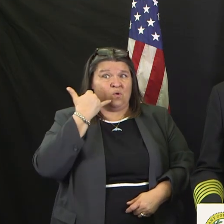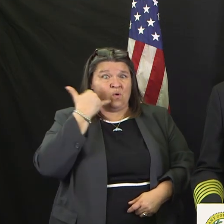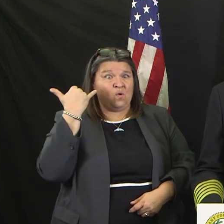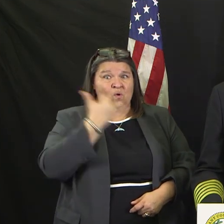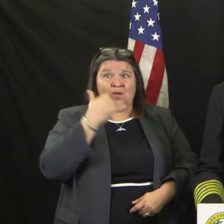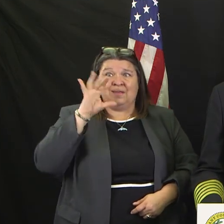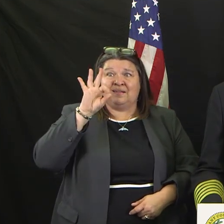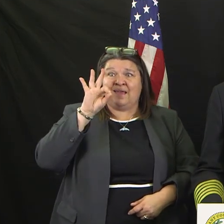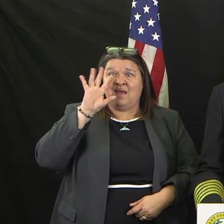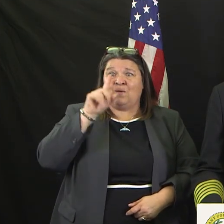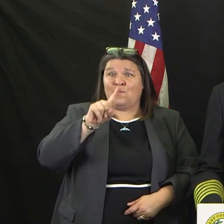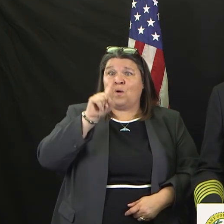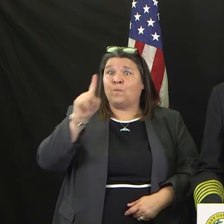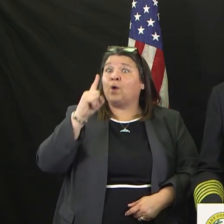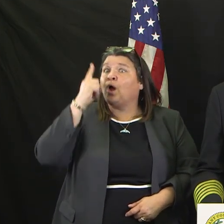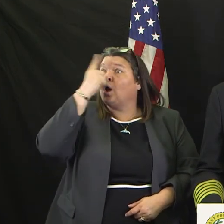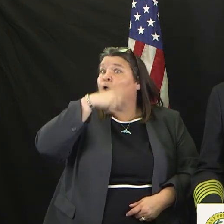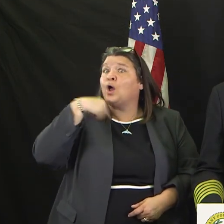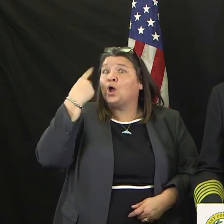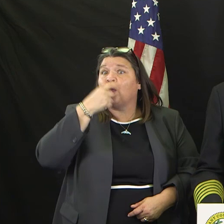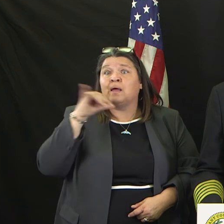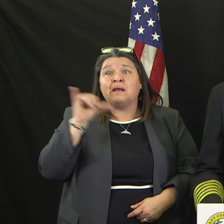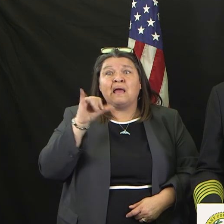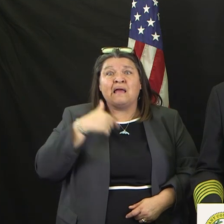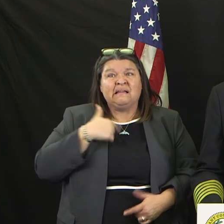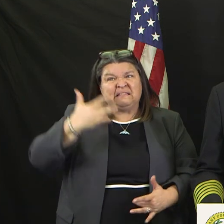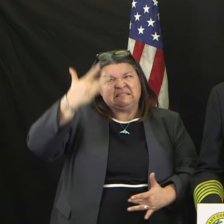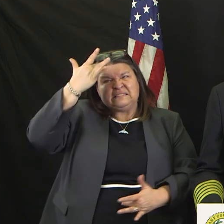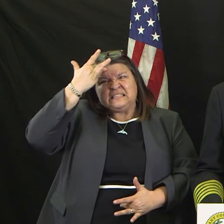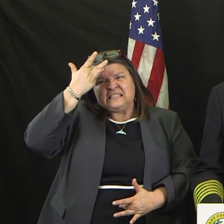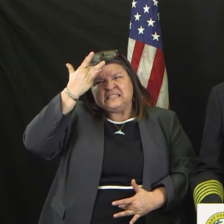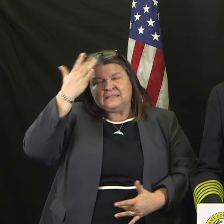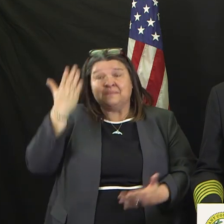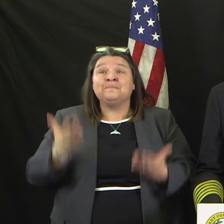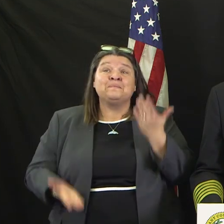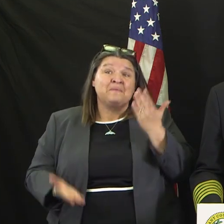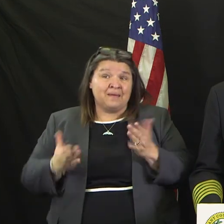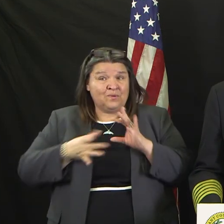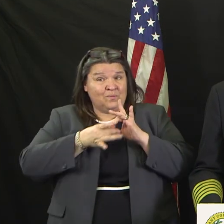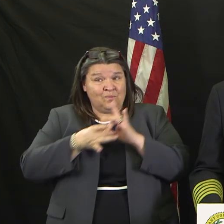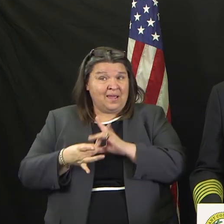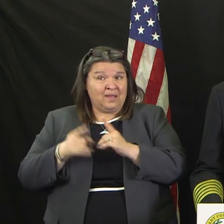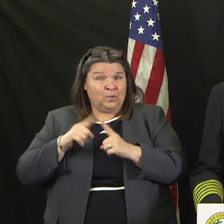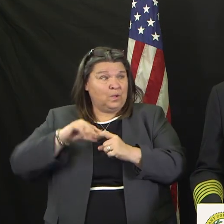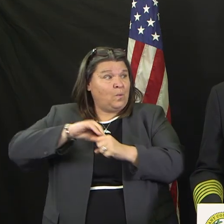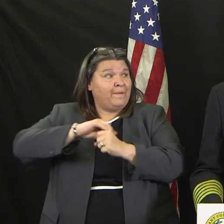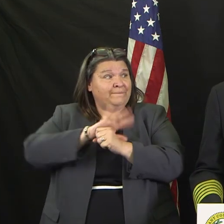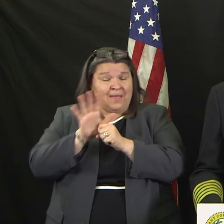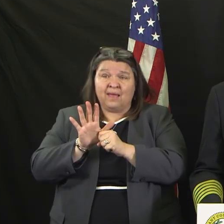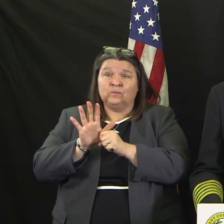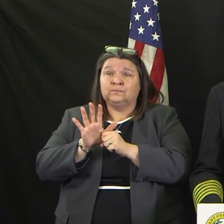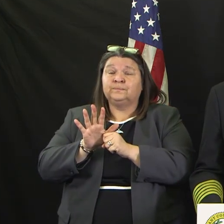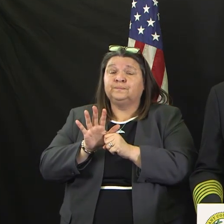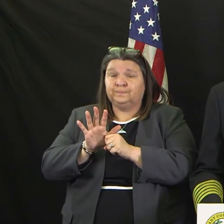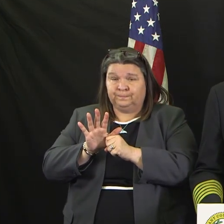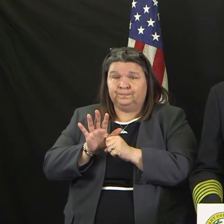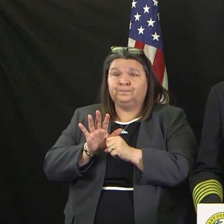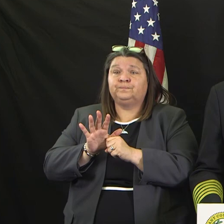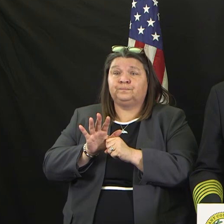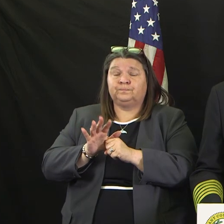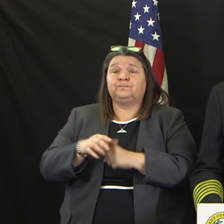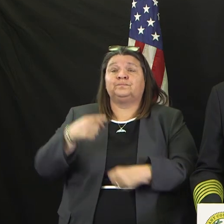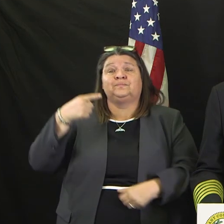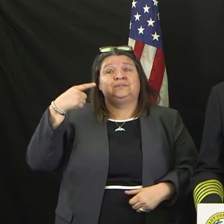suspected illness that very well may be affiliated with the coronavirus. Chris is going to help me demonstrate this to you